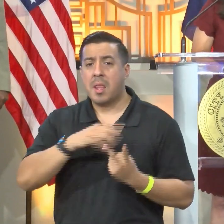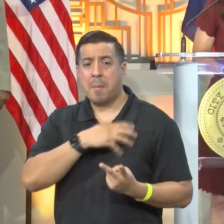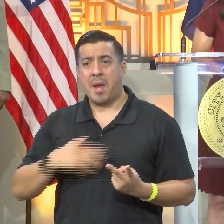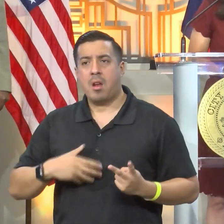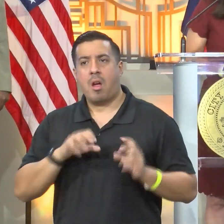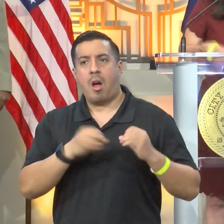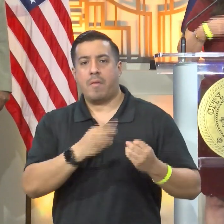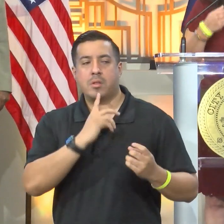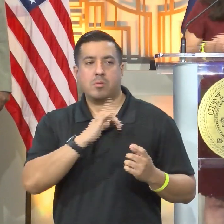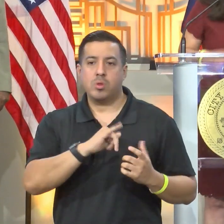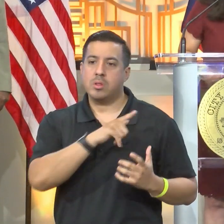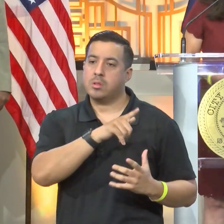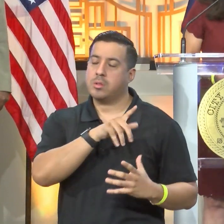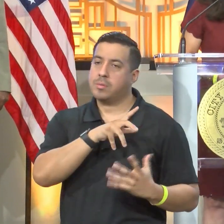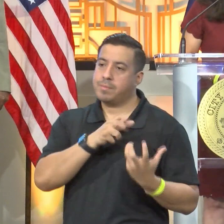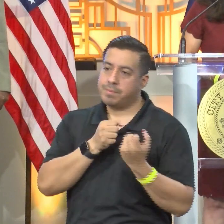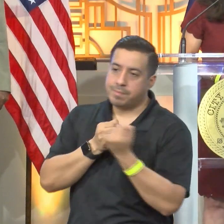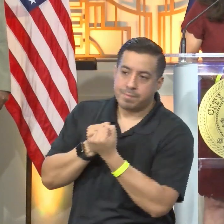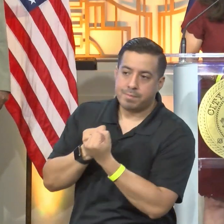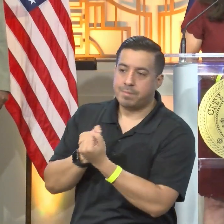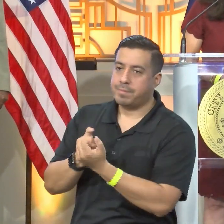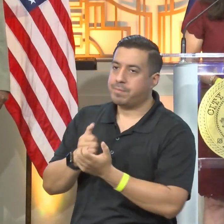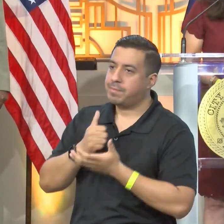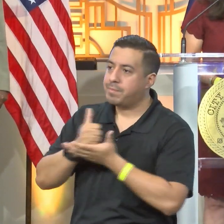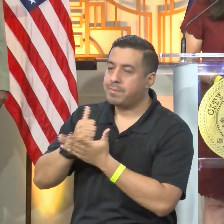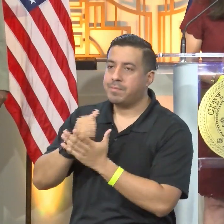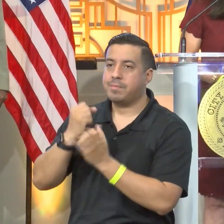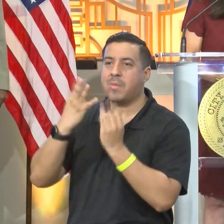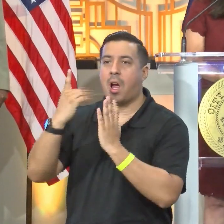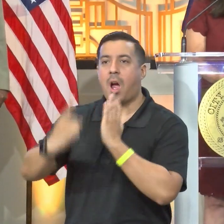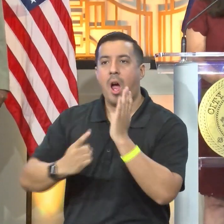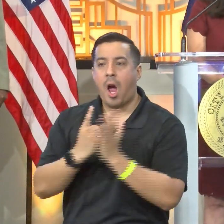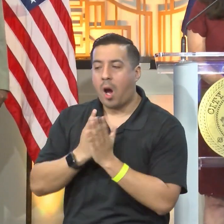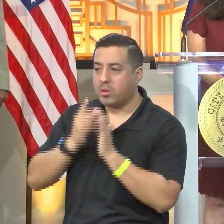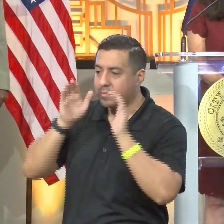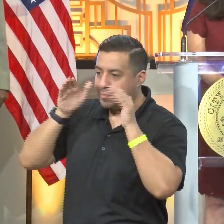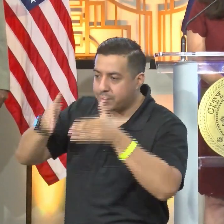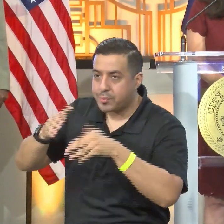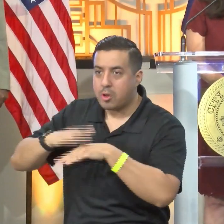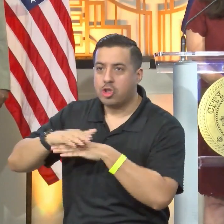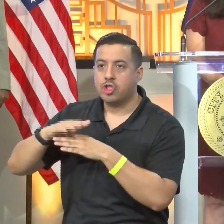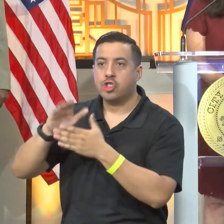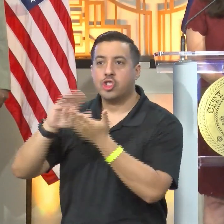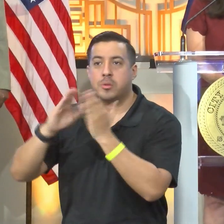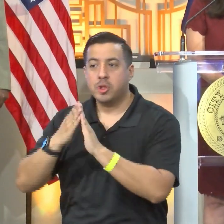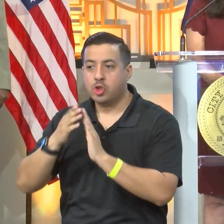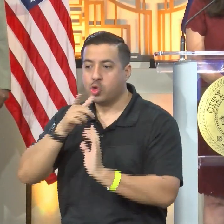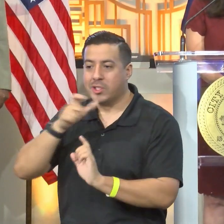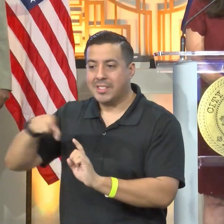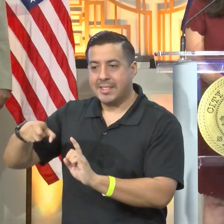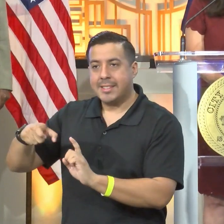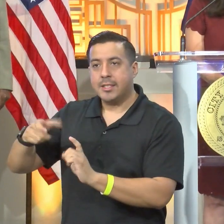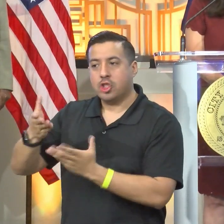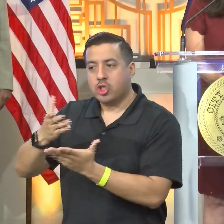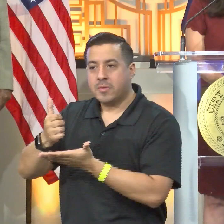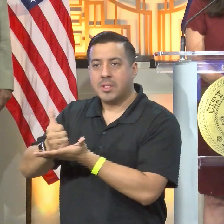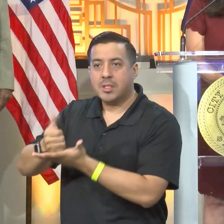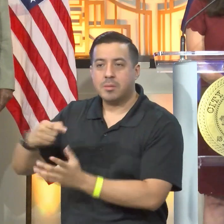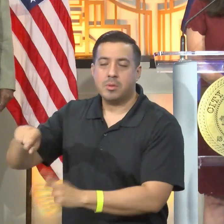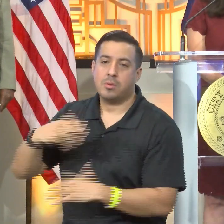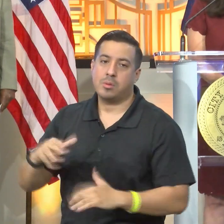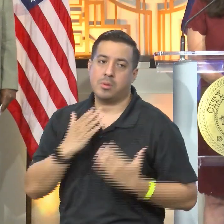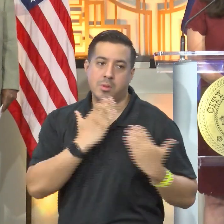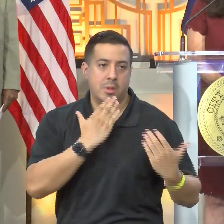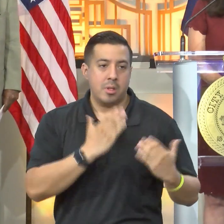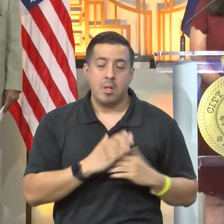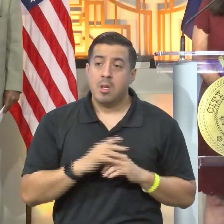countless devotion of hours and time and attention to the communities that should be served at this time. I